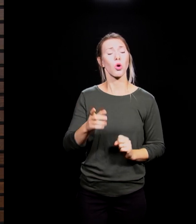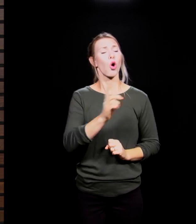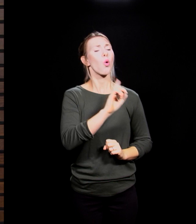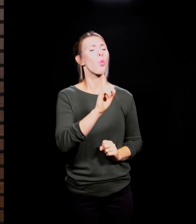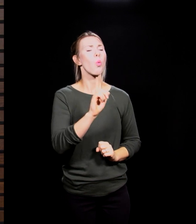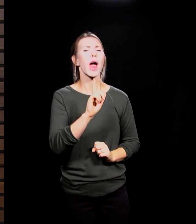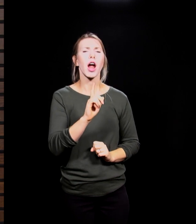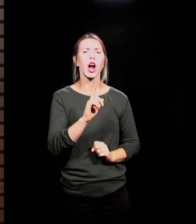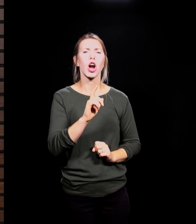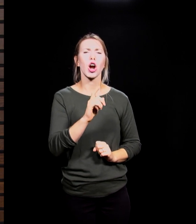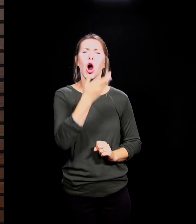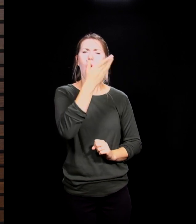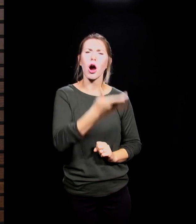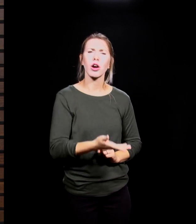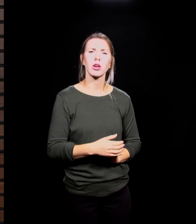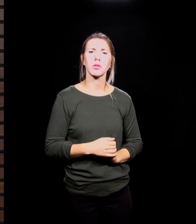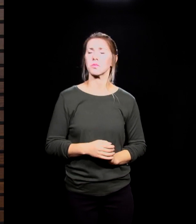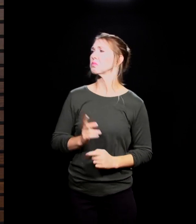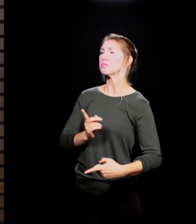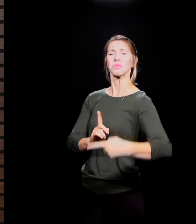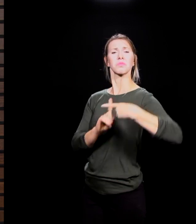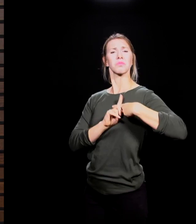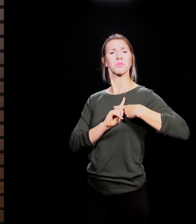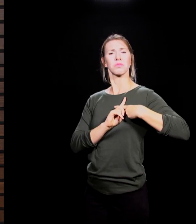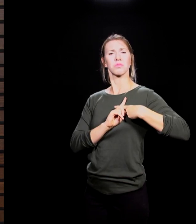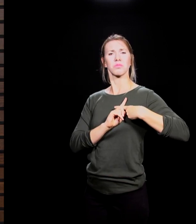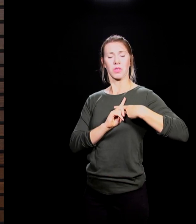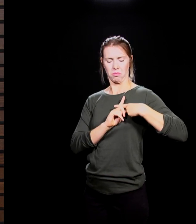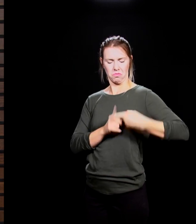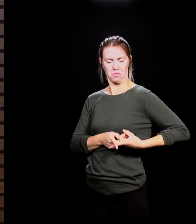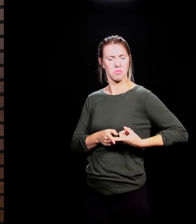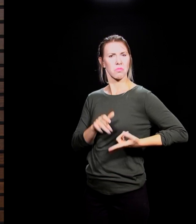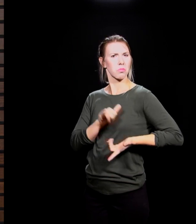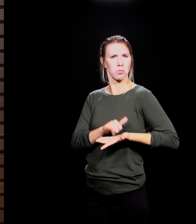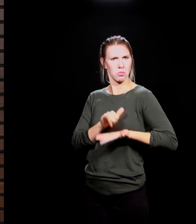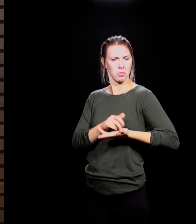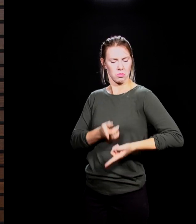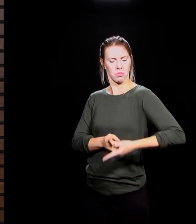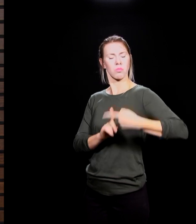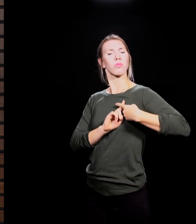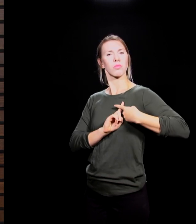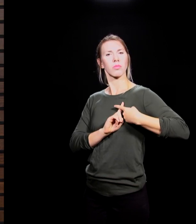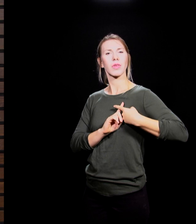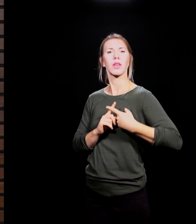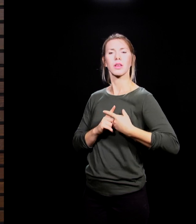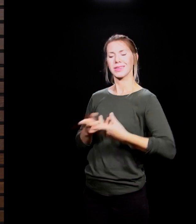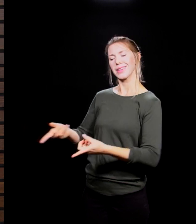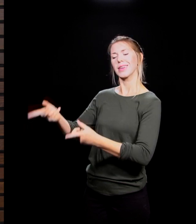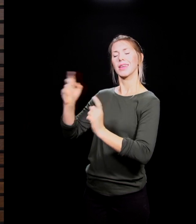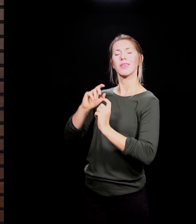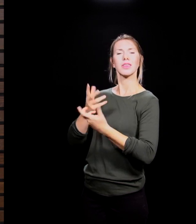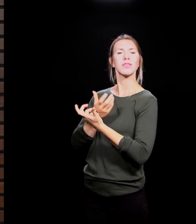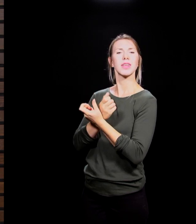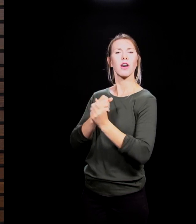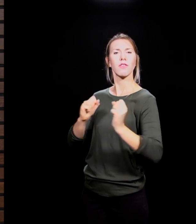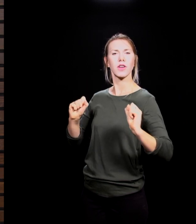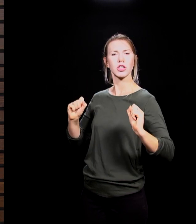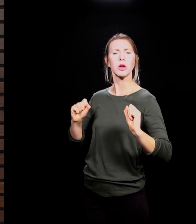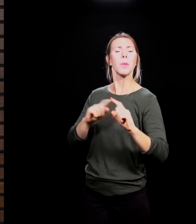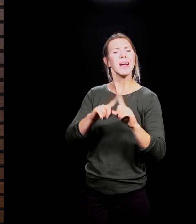comes from Him, something that can never be taken away. But for those of us that have received the gift of salvation, we may still need to ask the question, where are you, of our